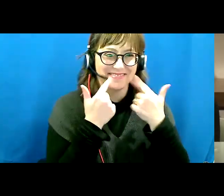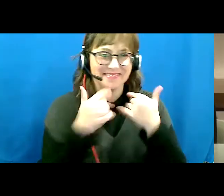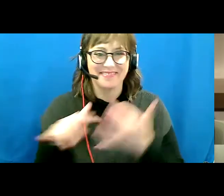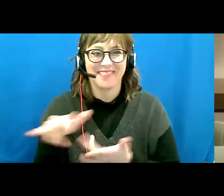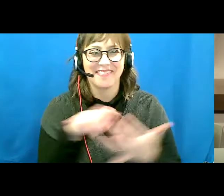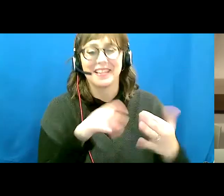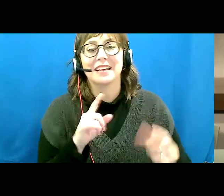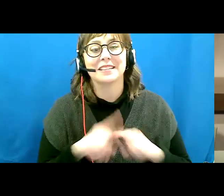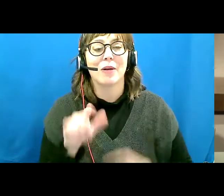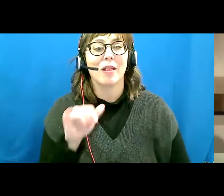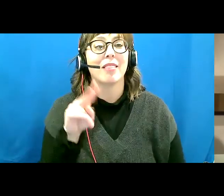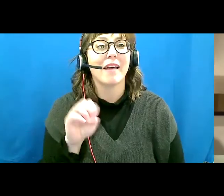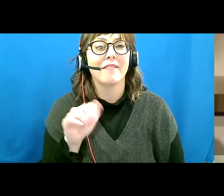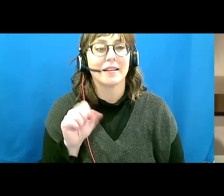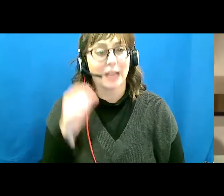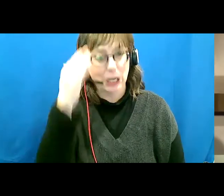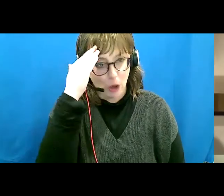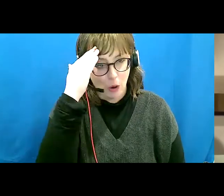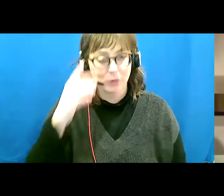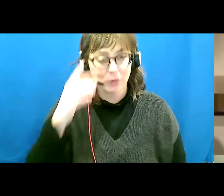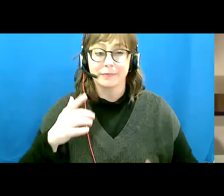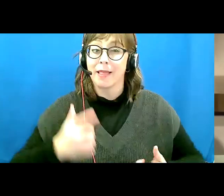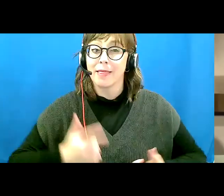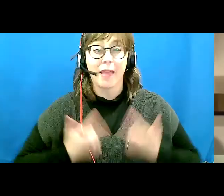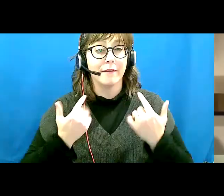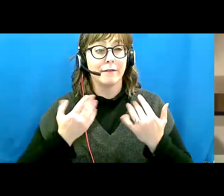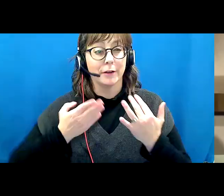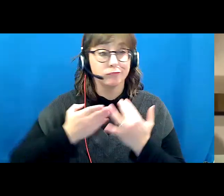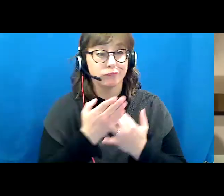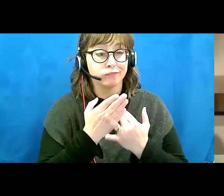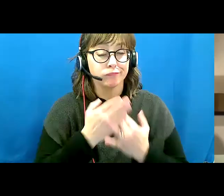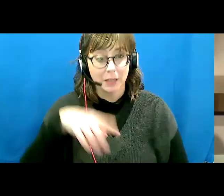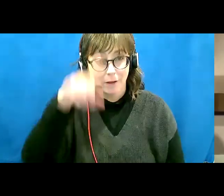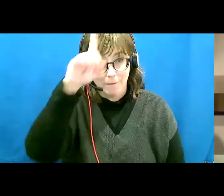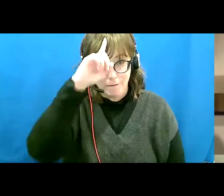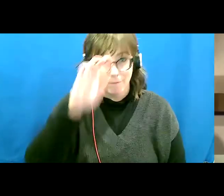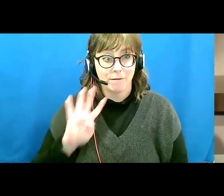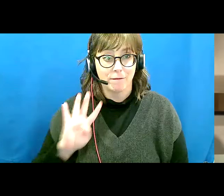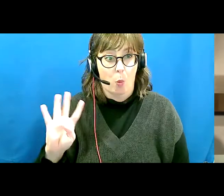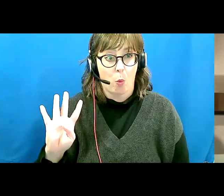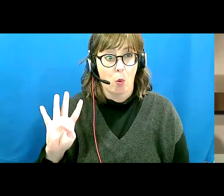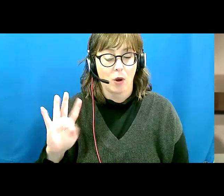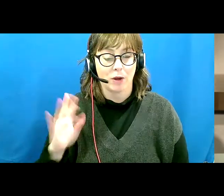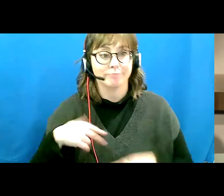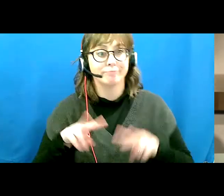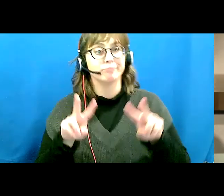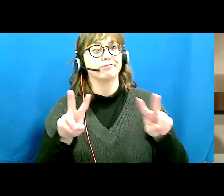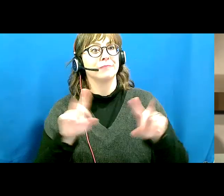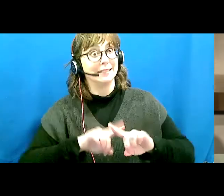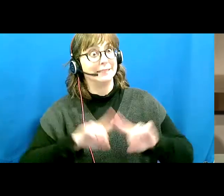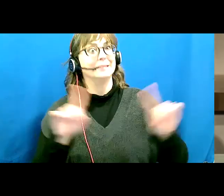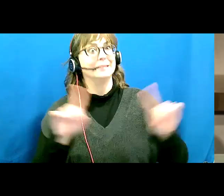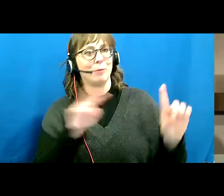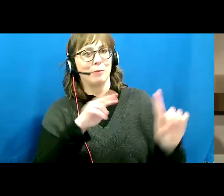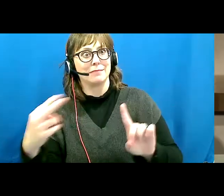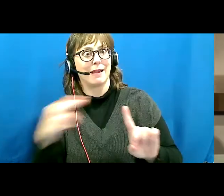is Life As I Know It. So navigating through life at four feet tall gives you a different perspective on the world, both literally and figuratively.